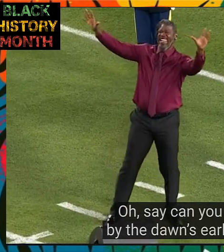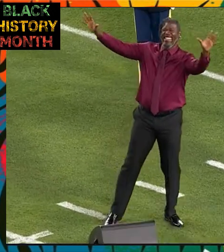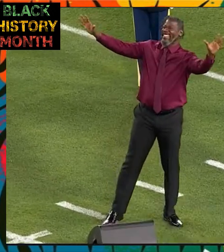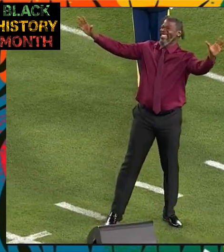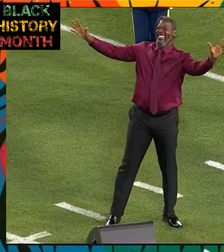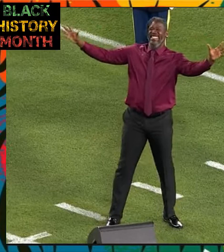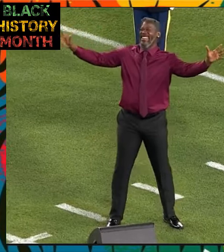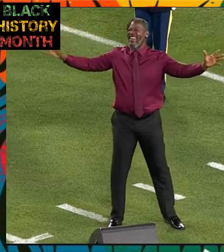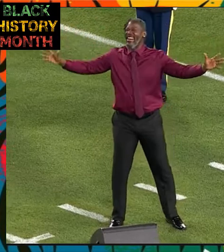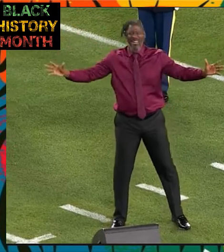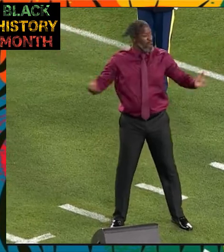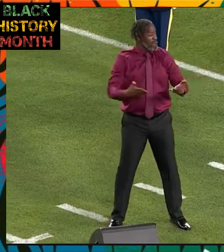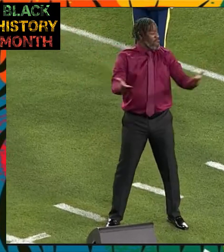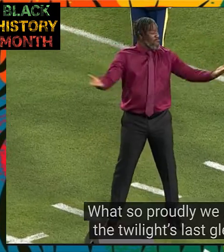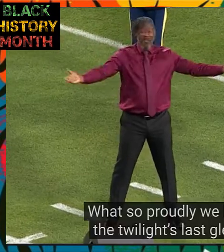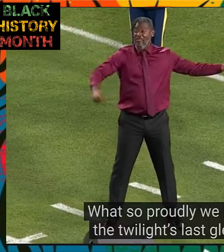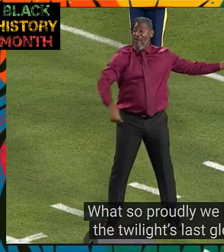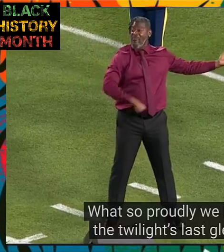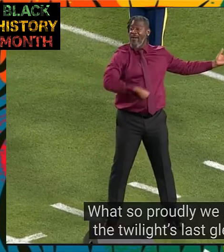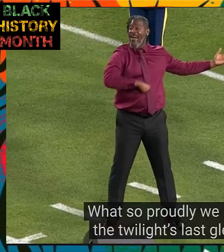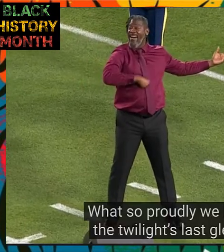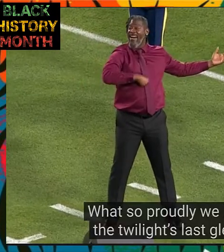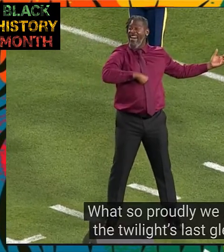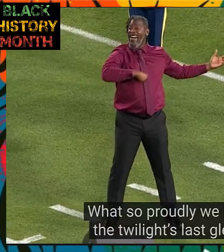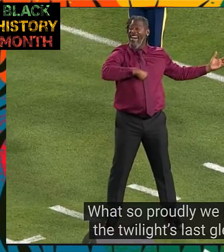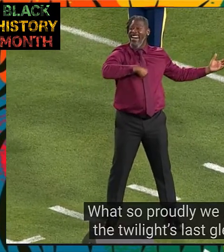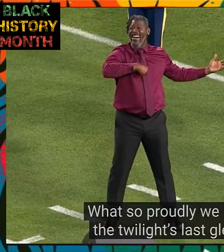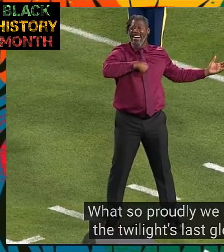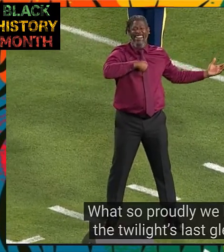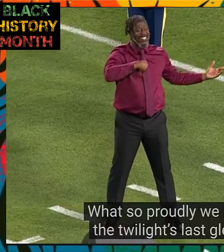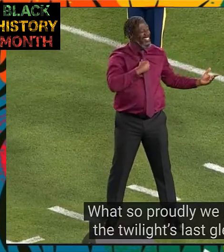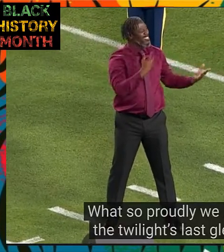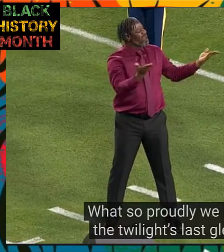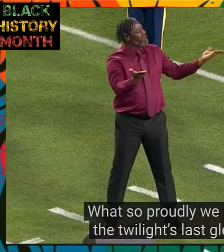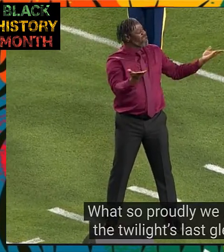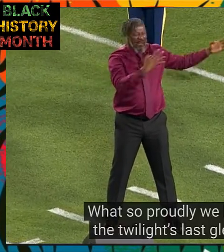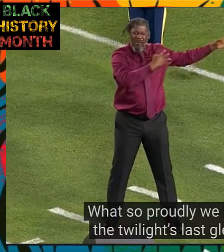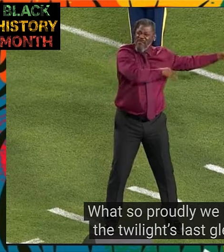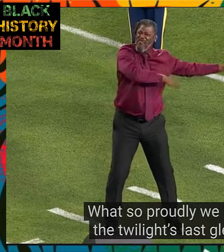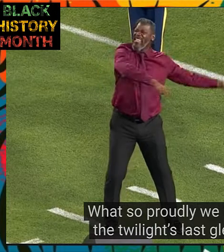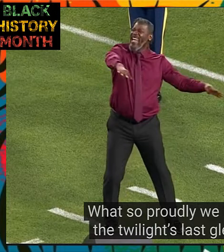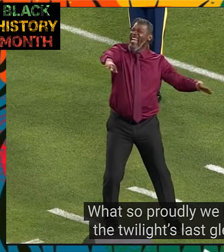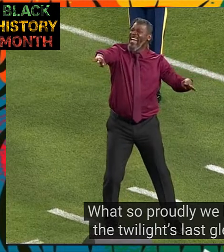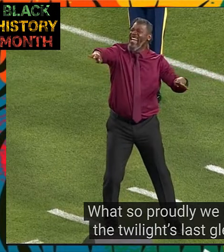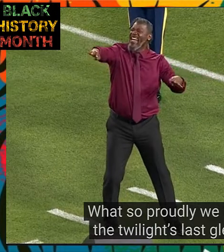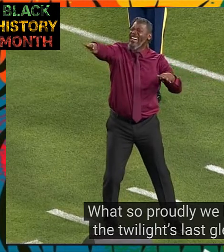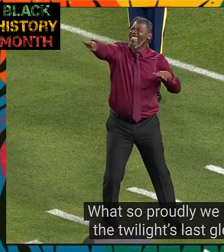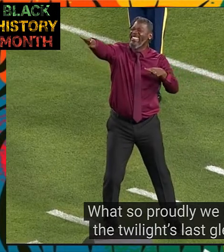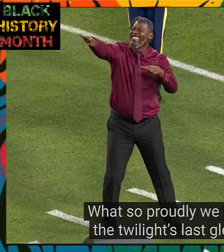what so proudly we made